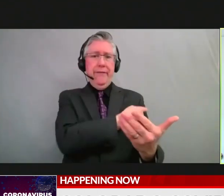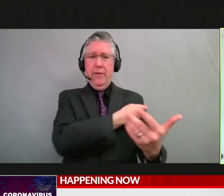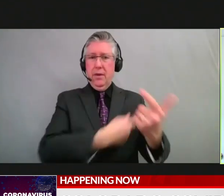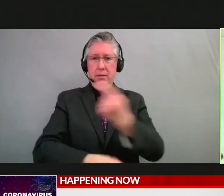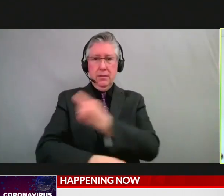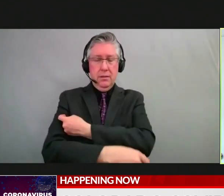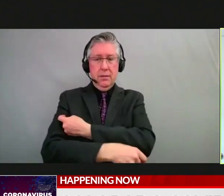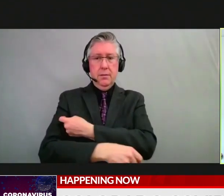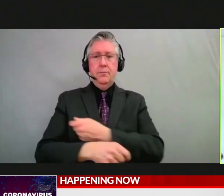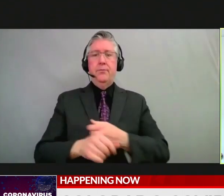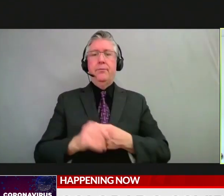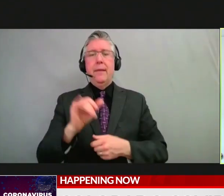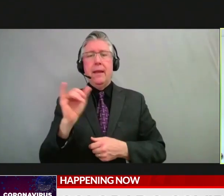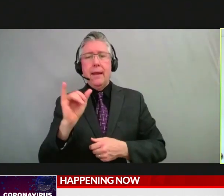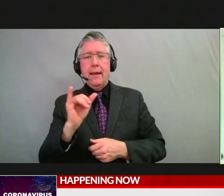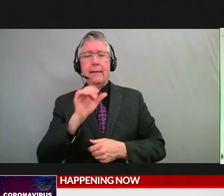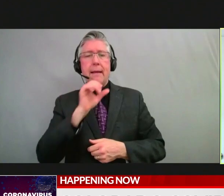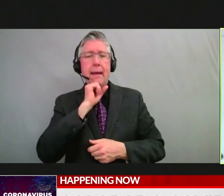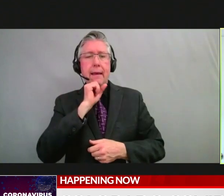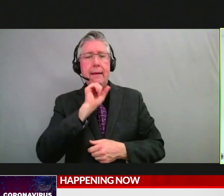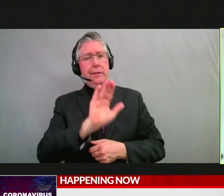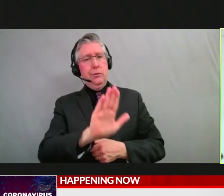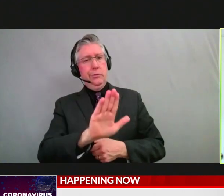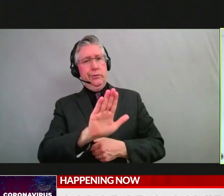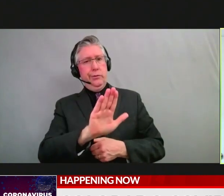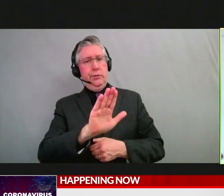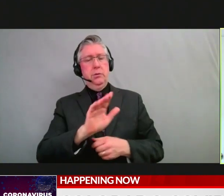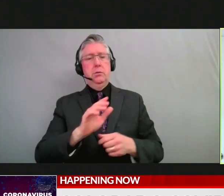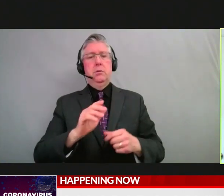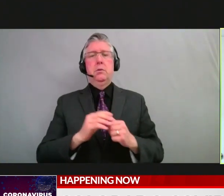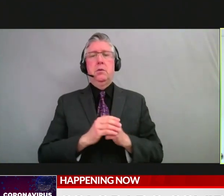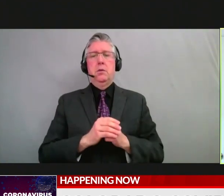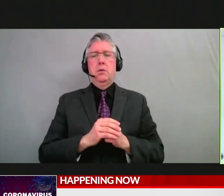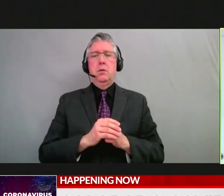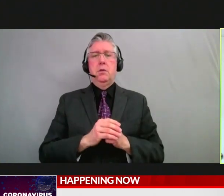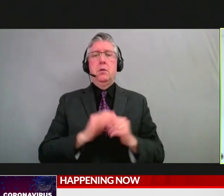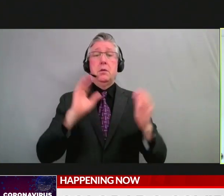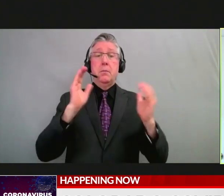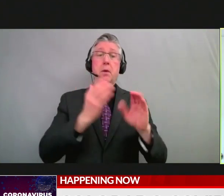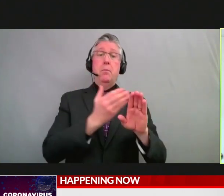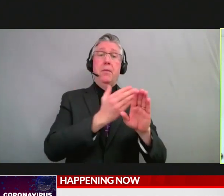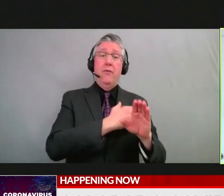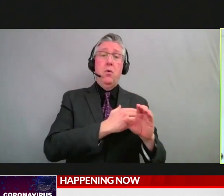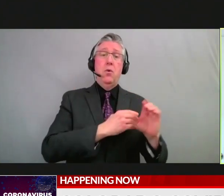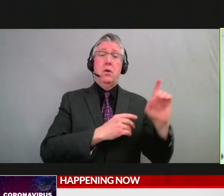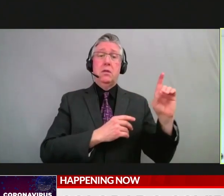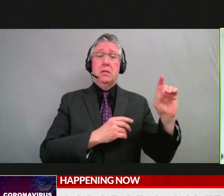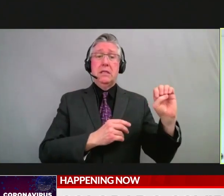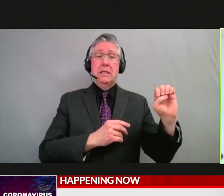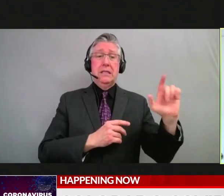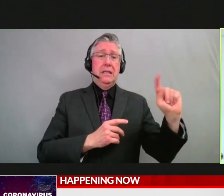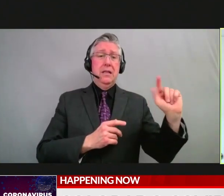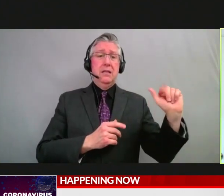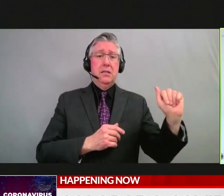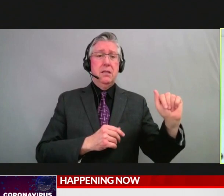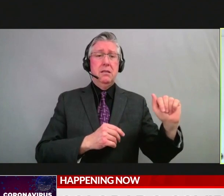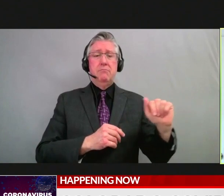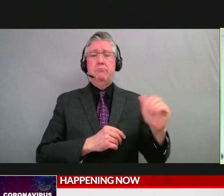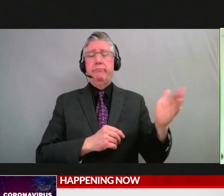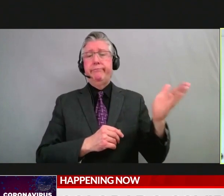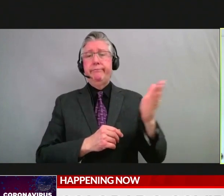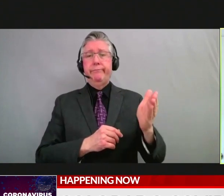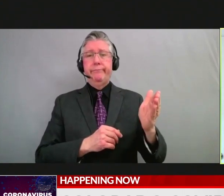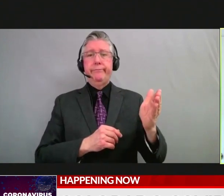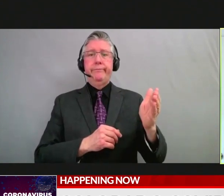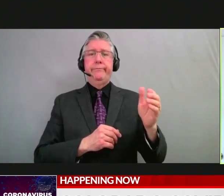compared to previous waves, at least compared to the recent Delta and Alpha waves. We haven't seen a big change in overall average age